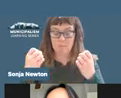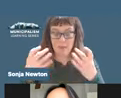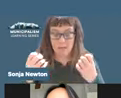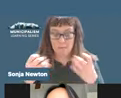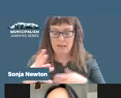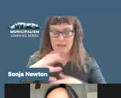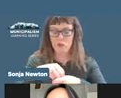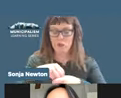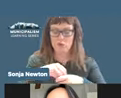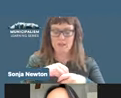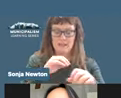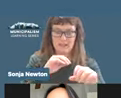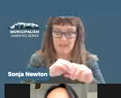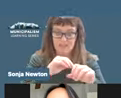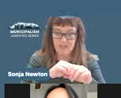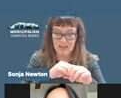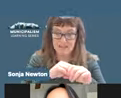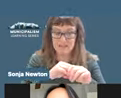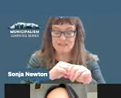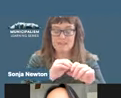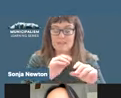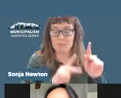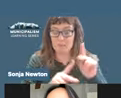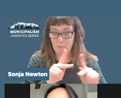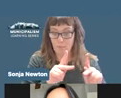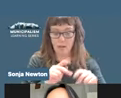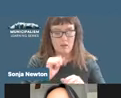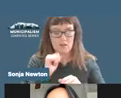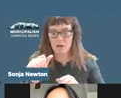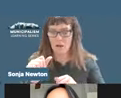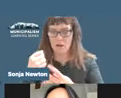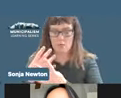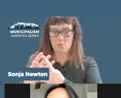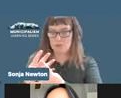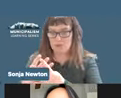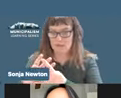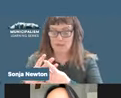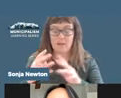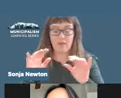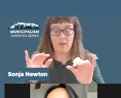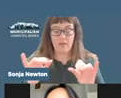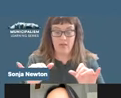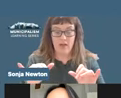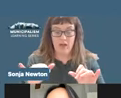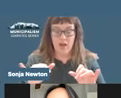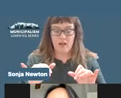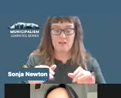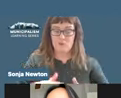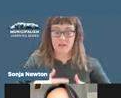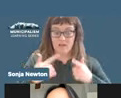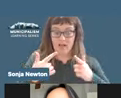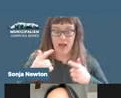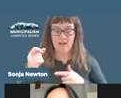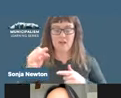the Invest in People, Not Prison campaign, which forged an alliance of African-American and immigrant community